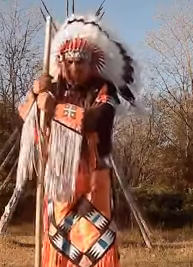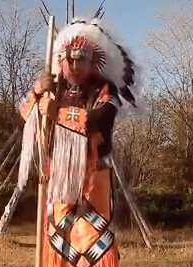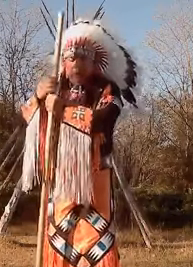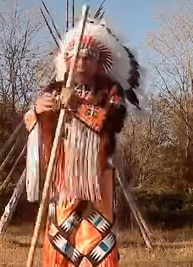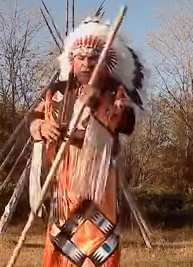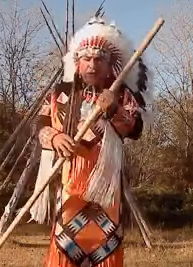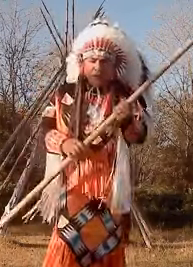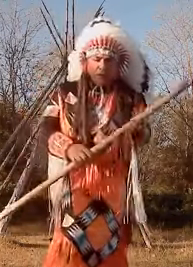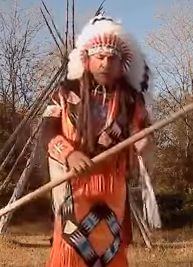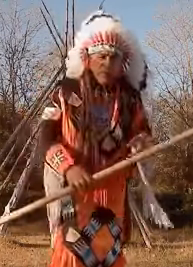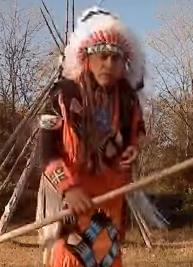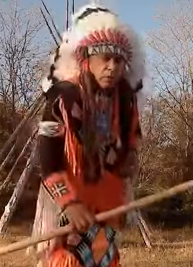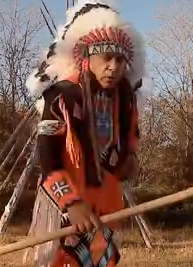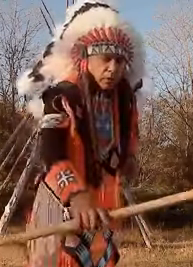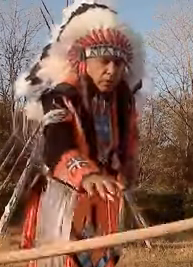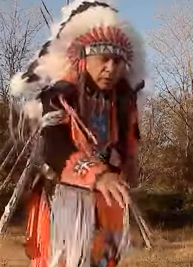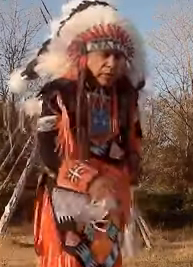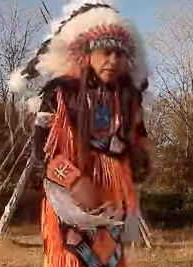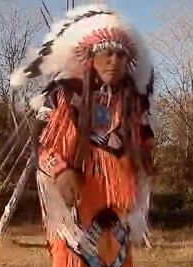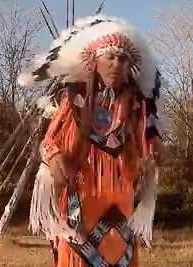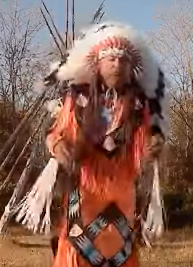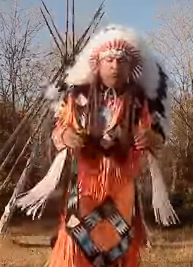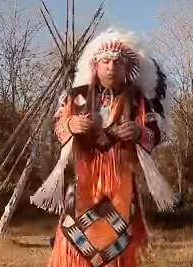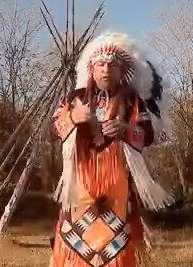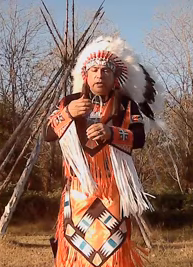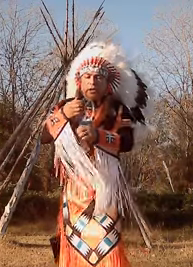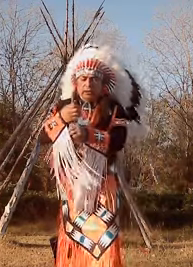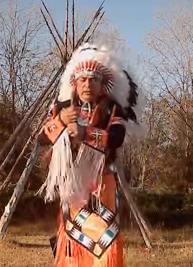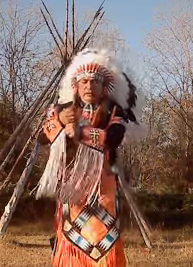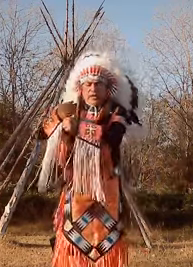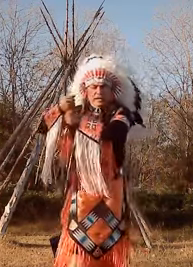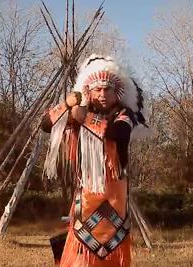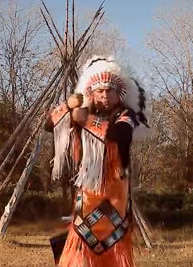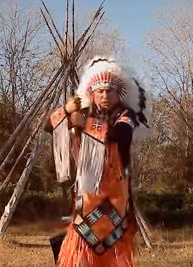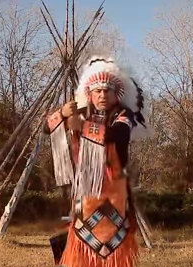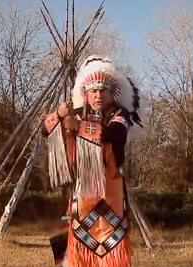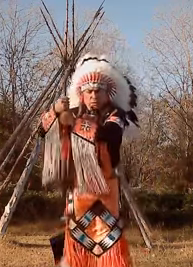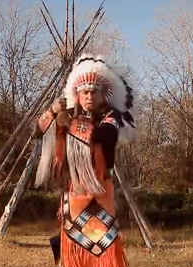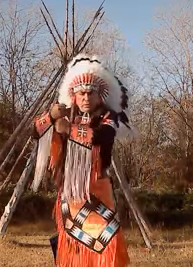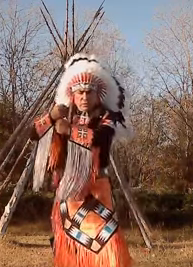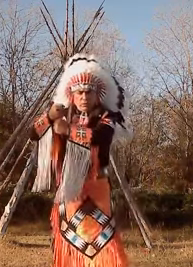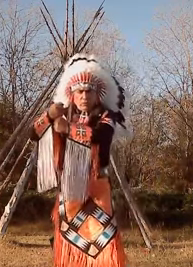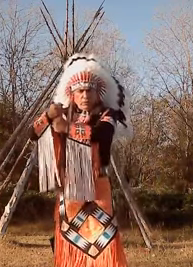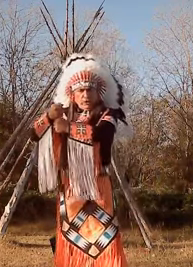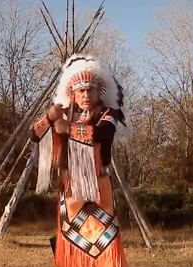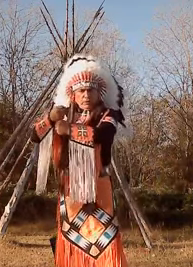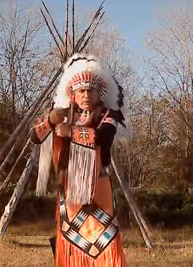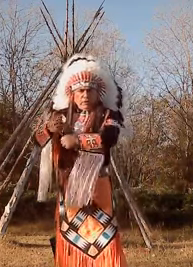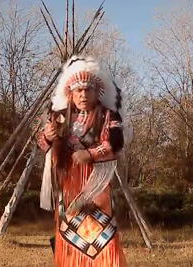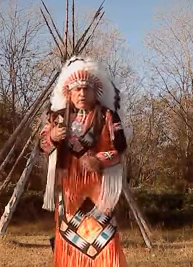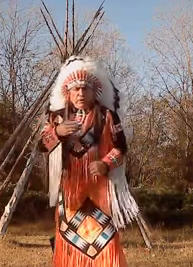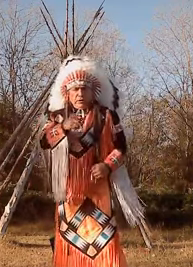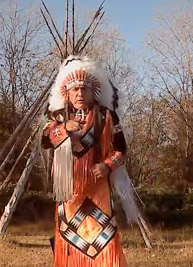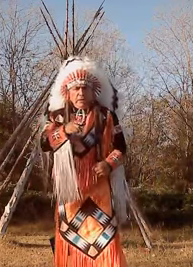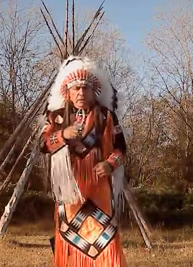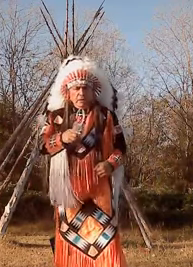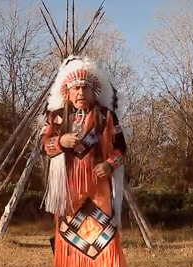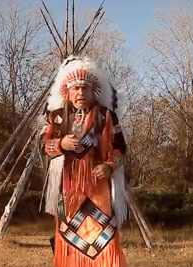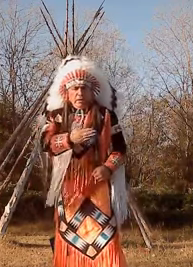and so that is one of the signs that we use for elder so it was a man